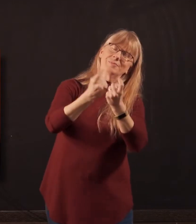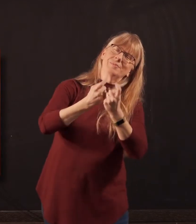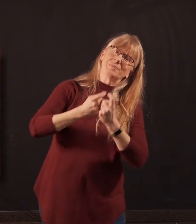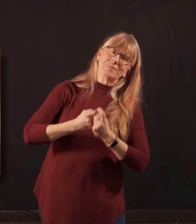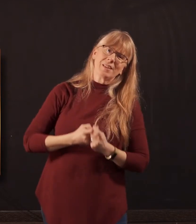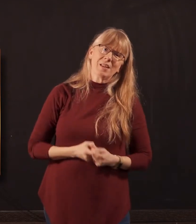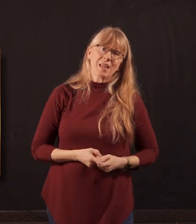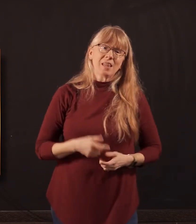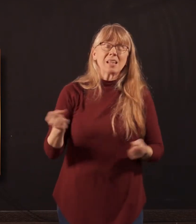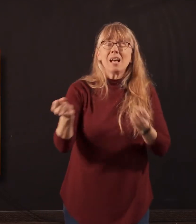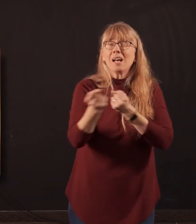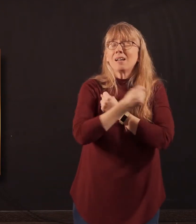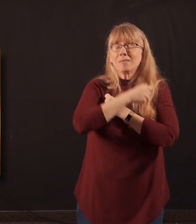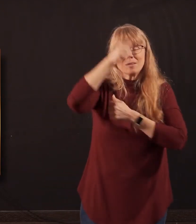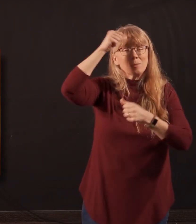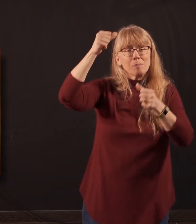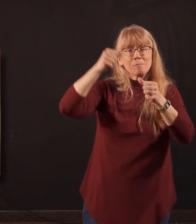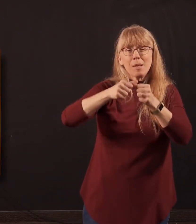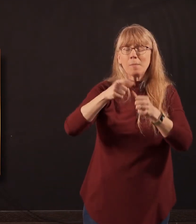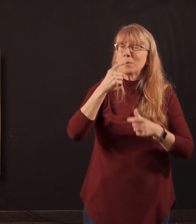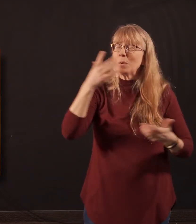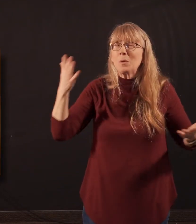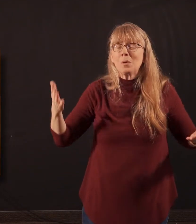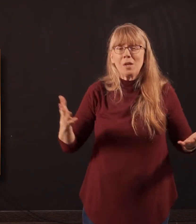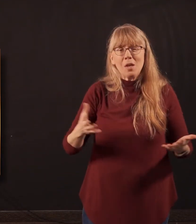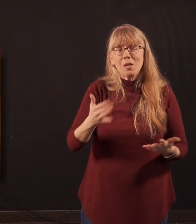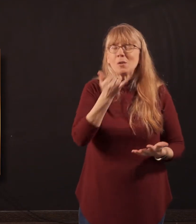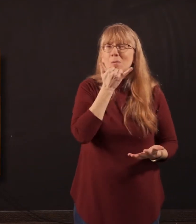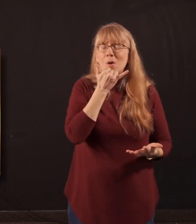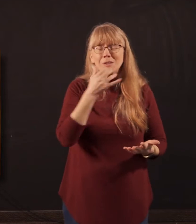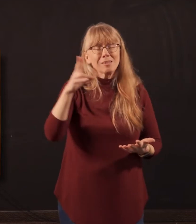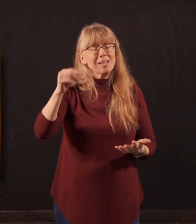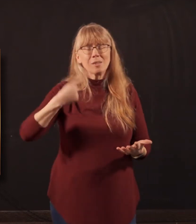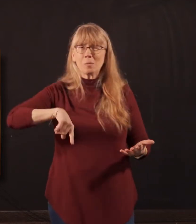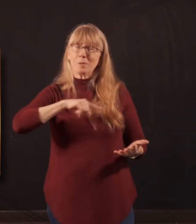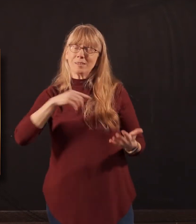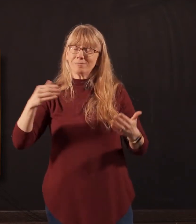What love could remember, no wrongs we have done.